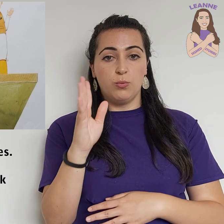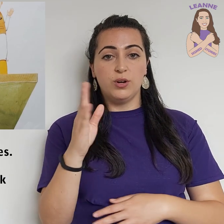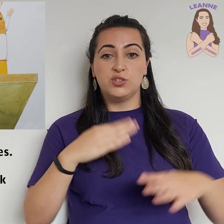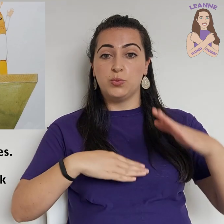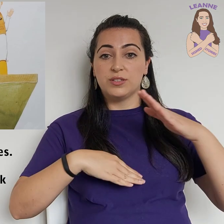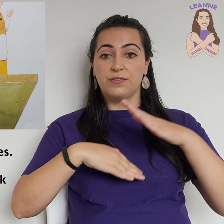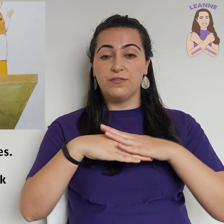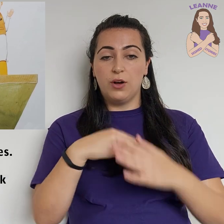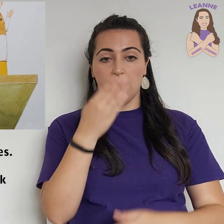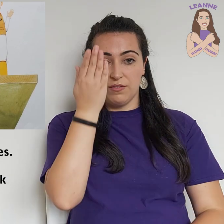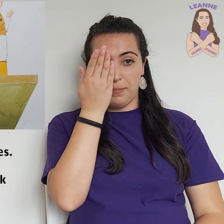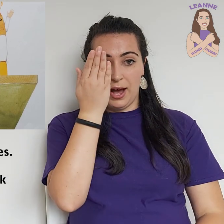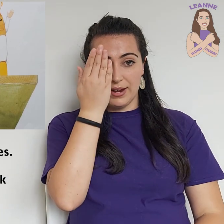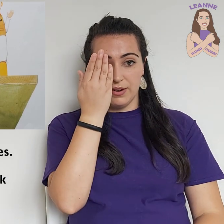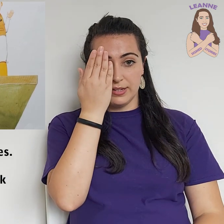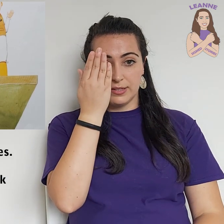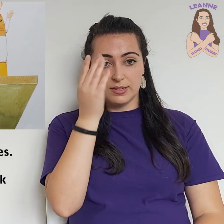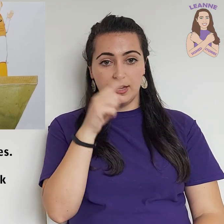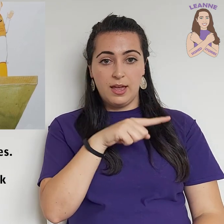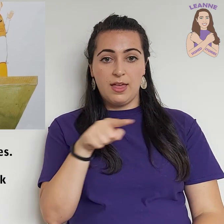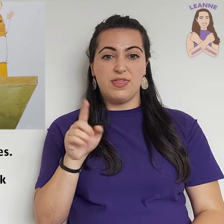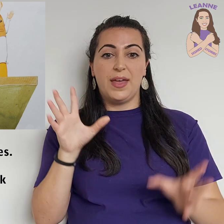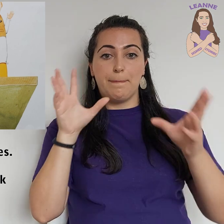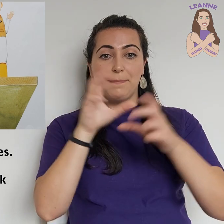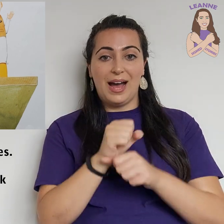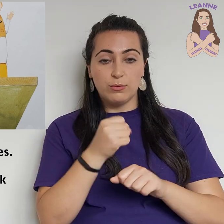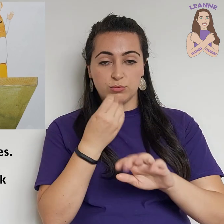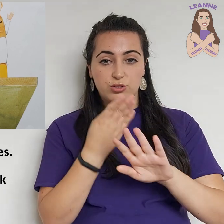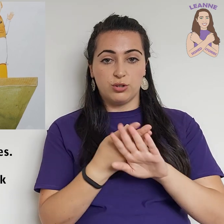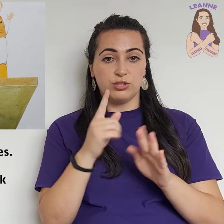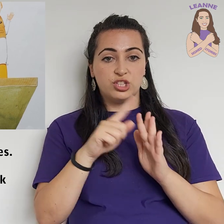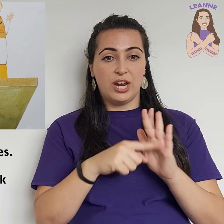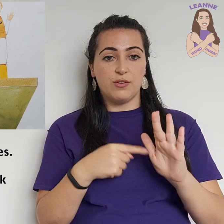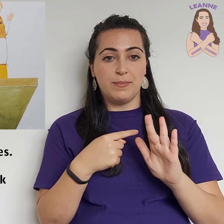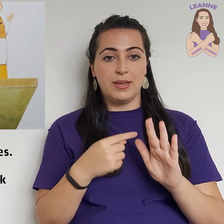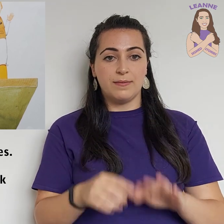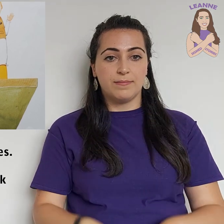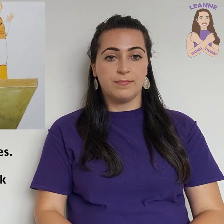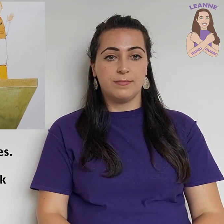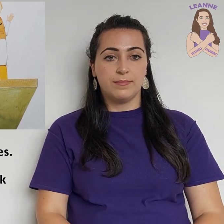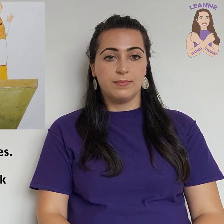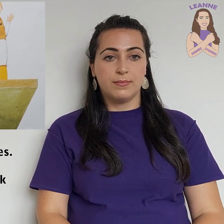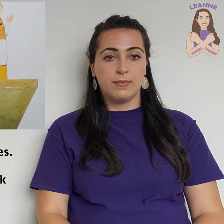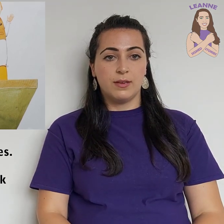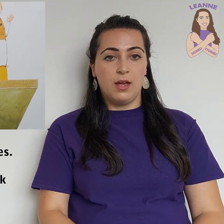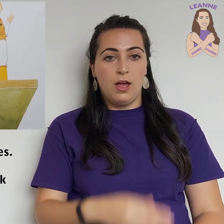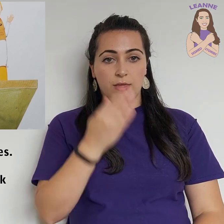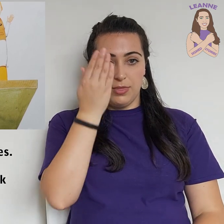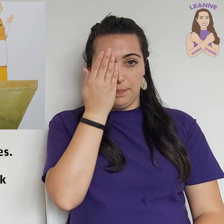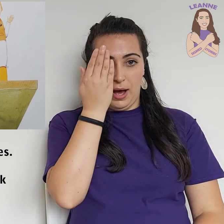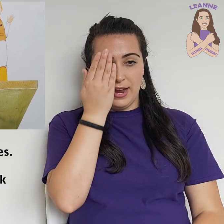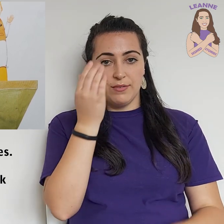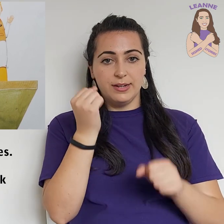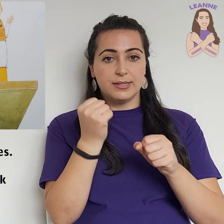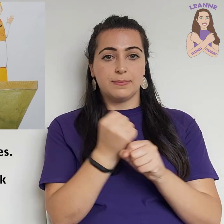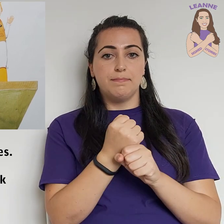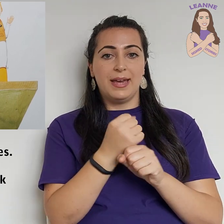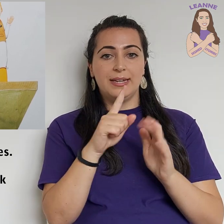wood was full of pirates. They pounced on Jeremy. The pirates made